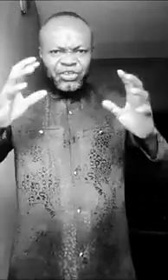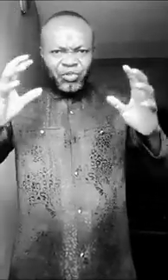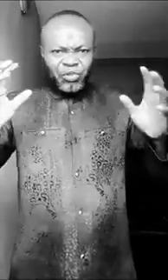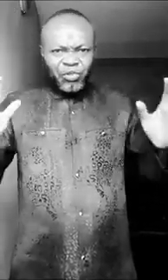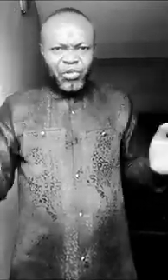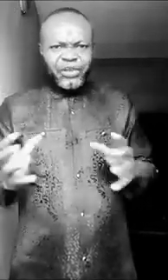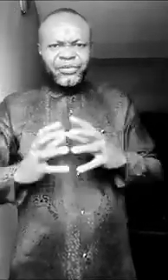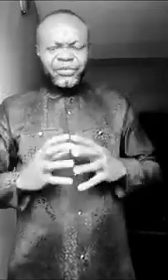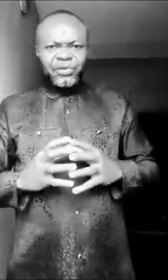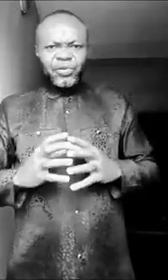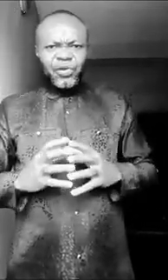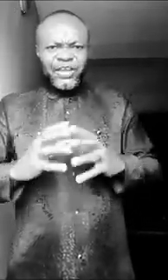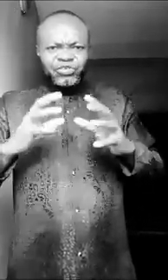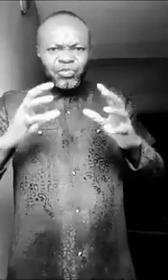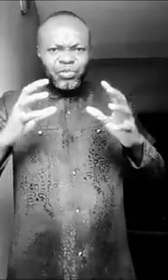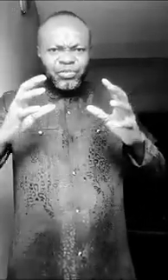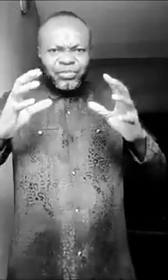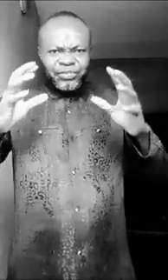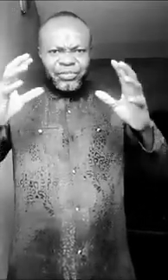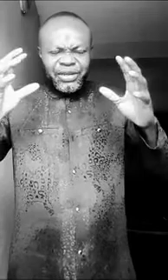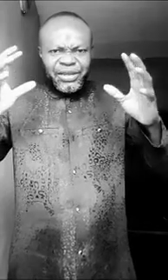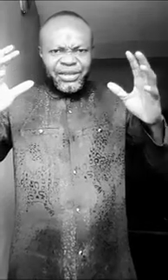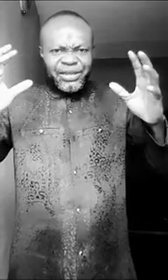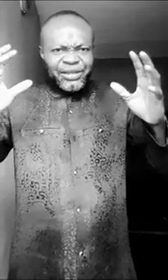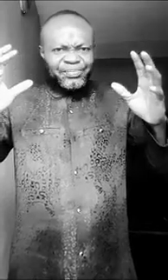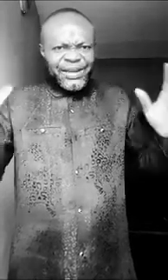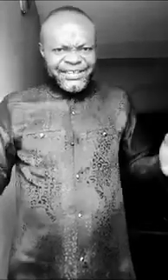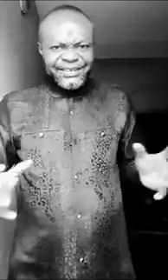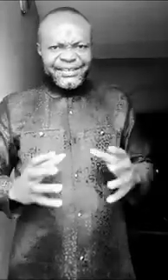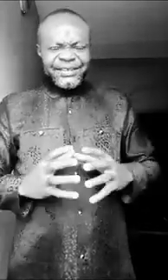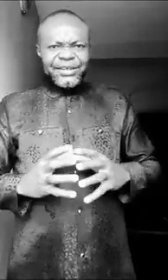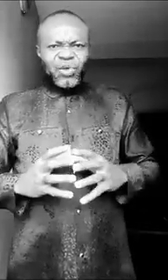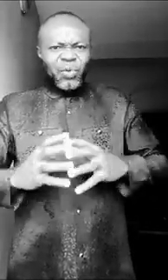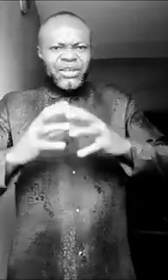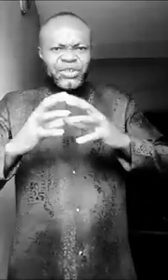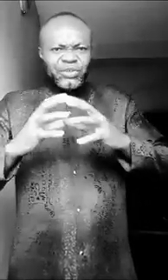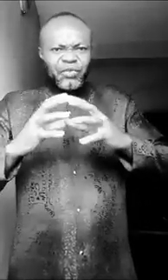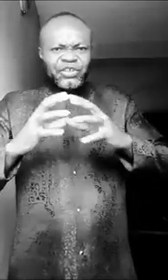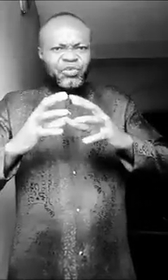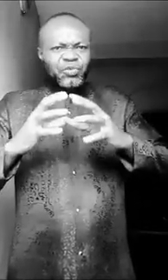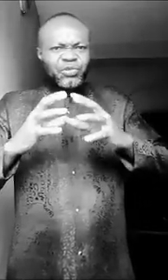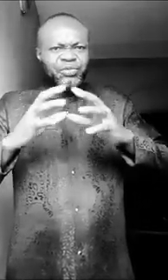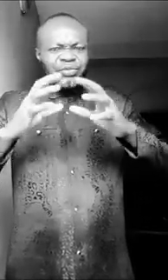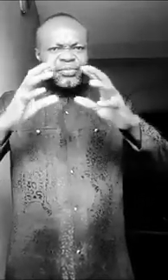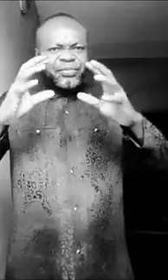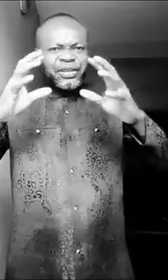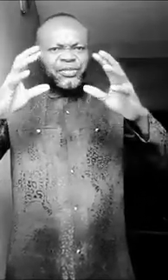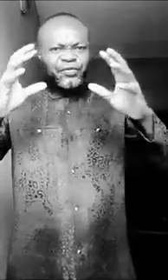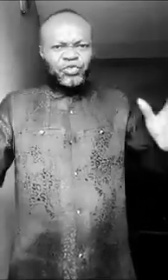someone's glory. Cover someone's blessings. Cover someone's future.